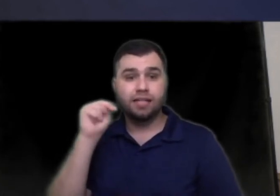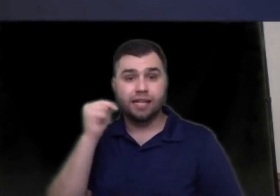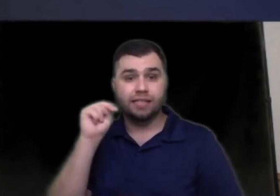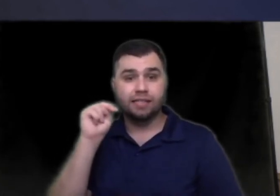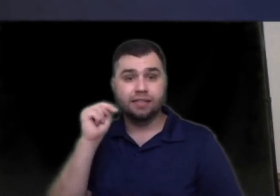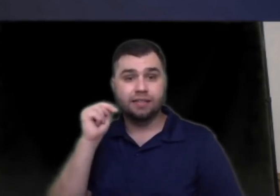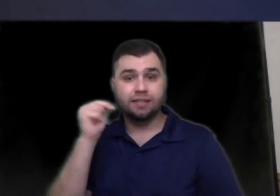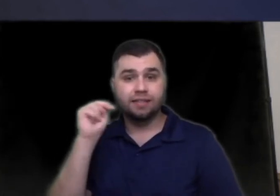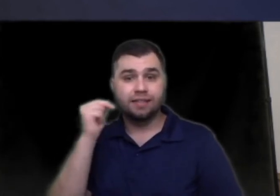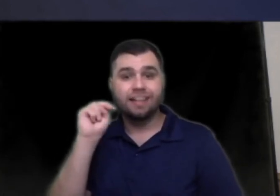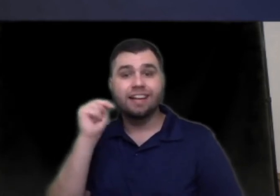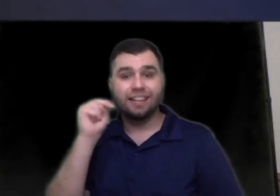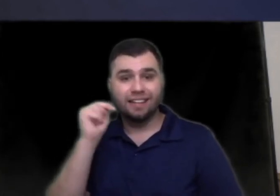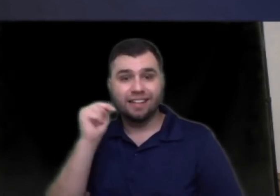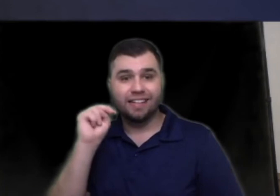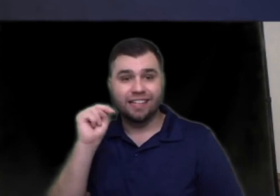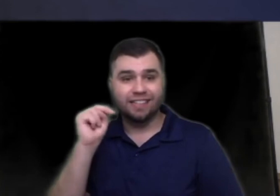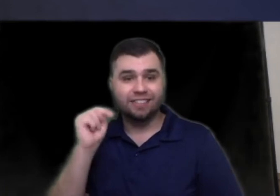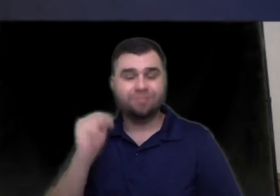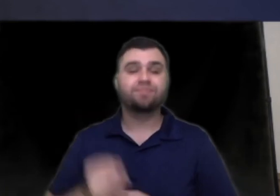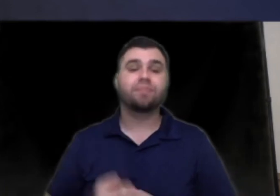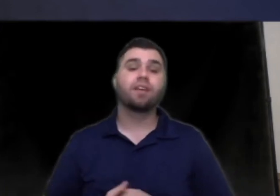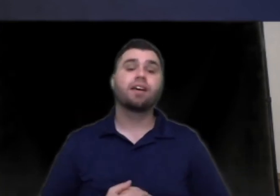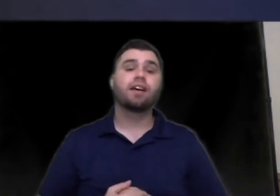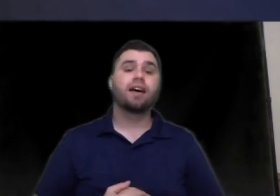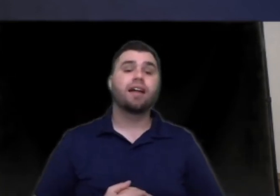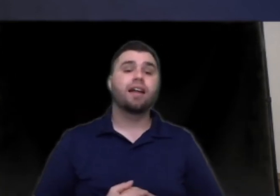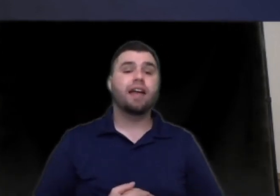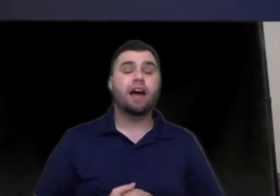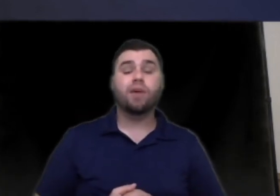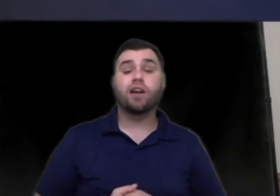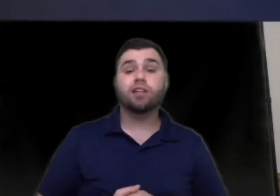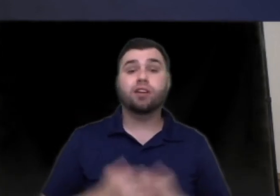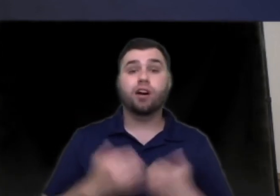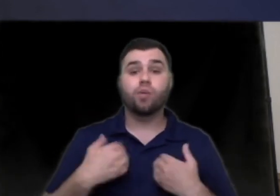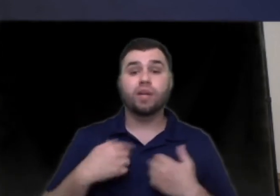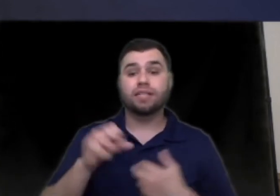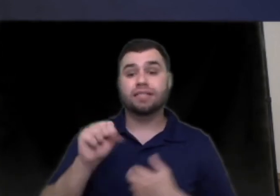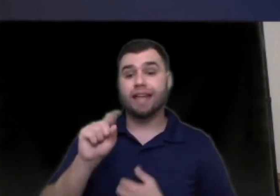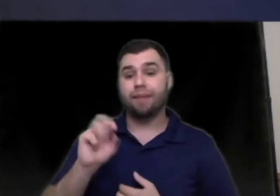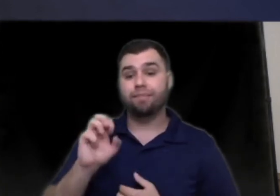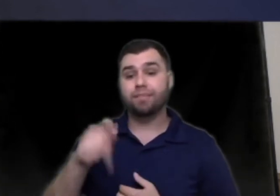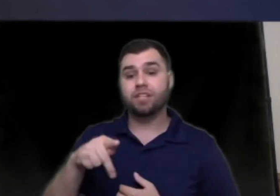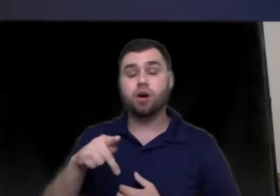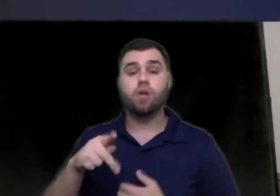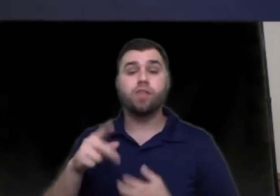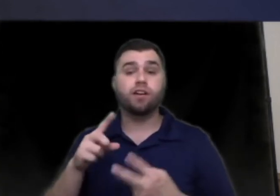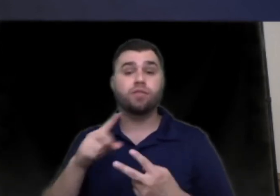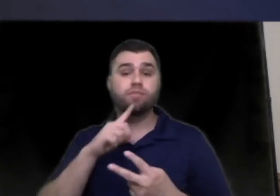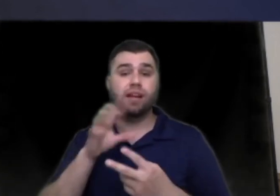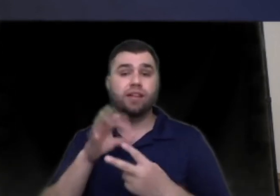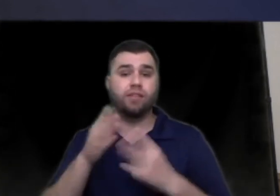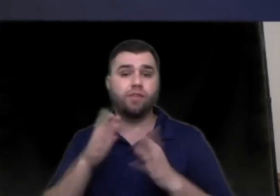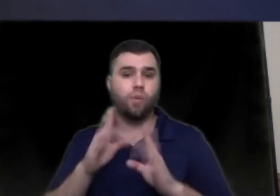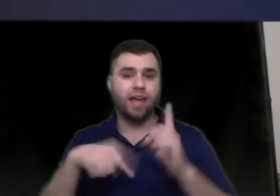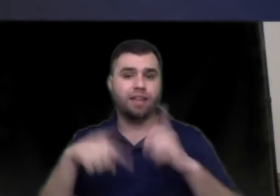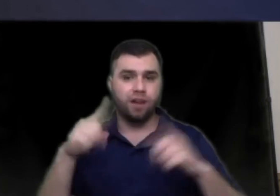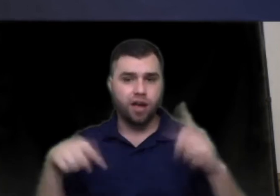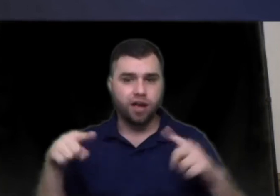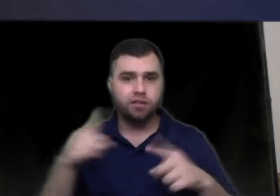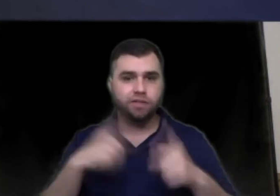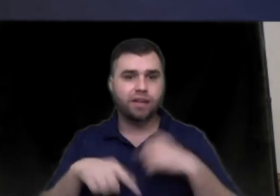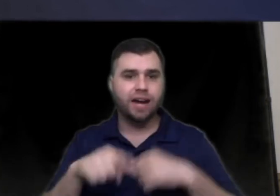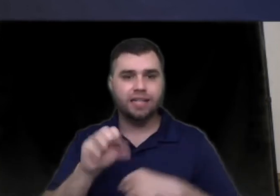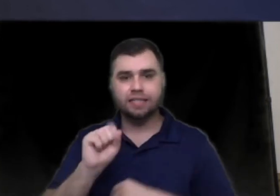nice nice now we're going to start with step so there are many different ways and